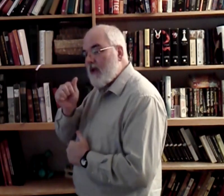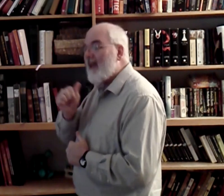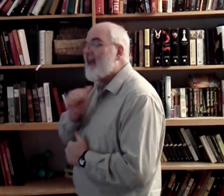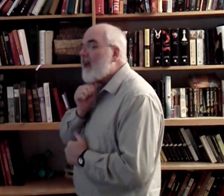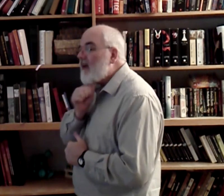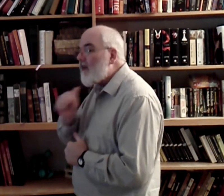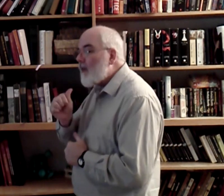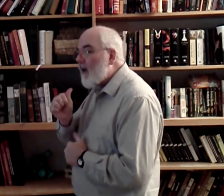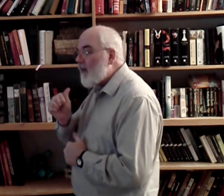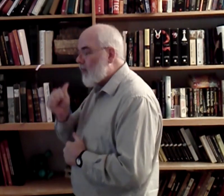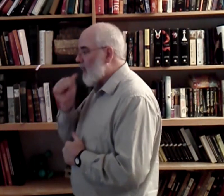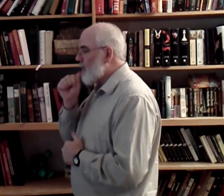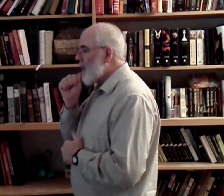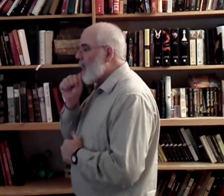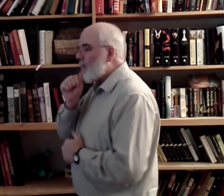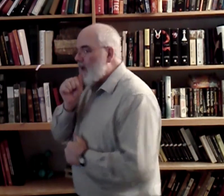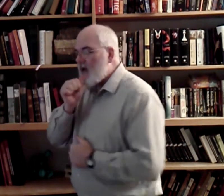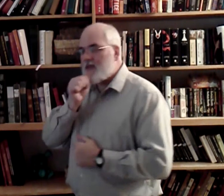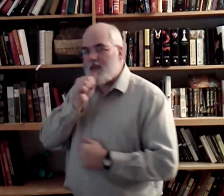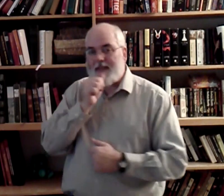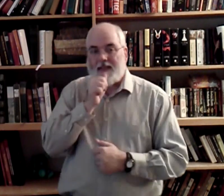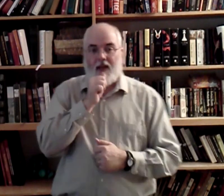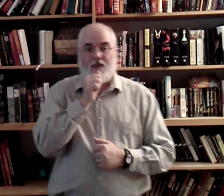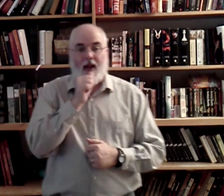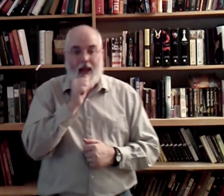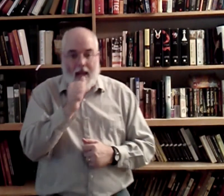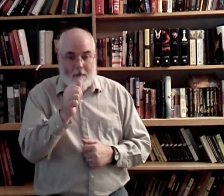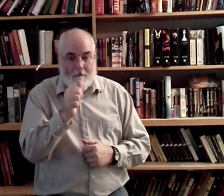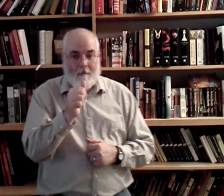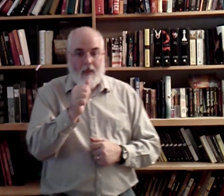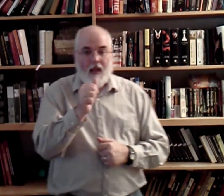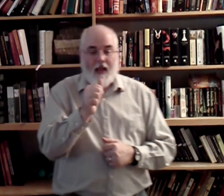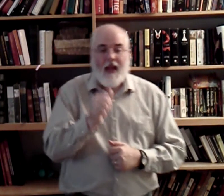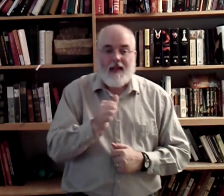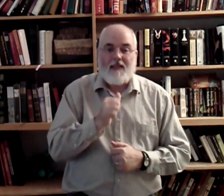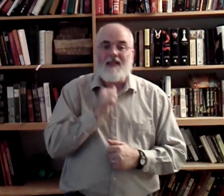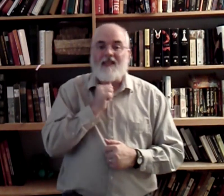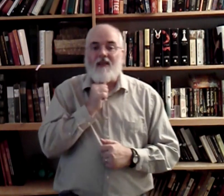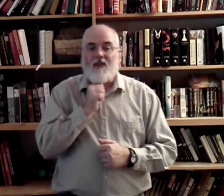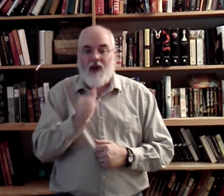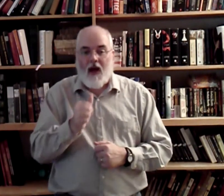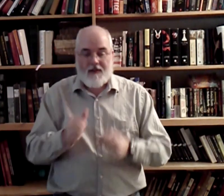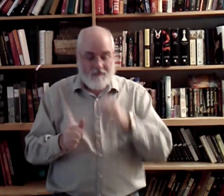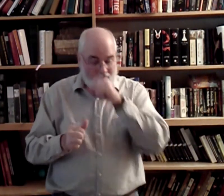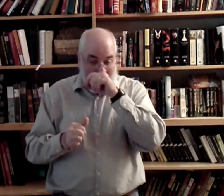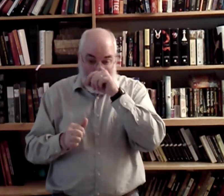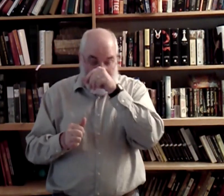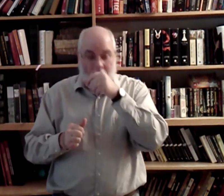and not the bottom part. Because this is the sign for am and this is the sign for not. And